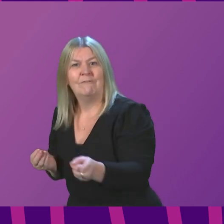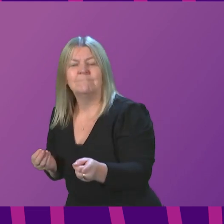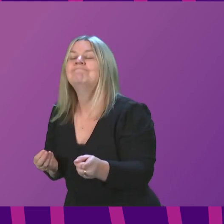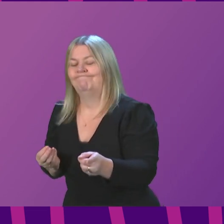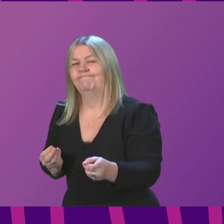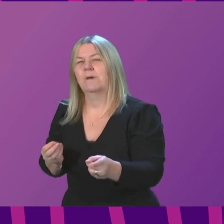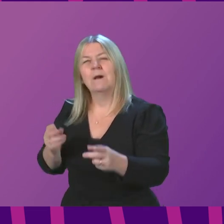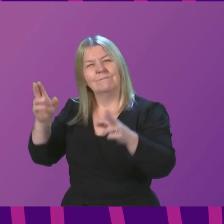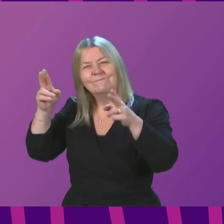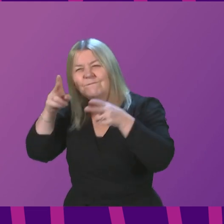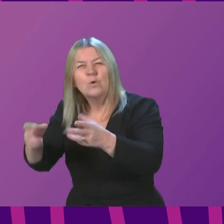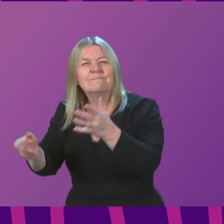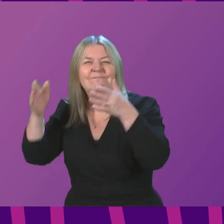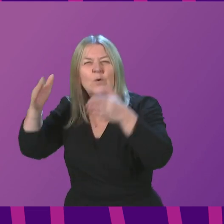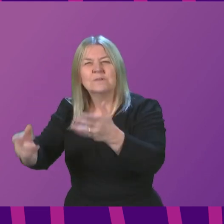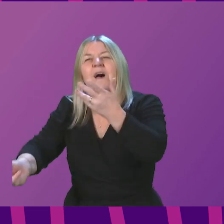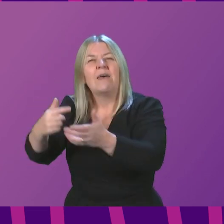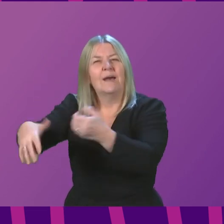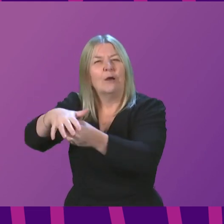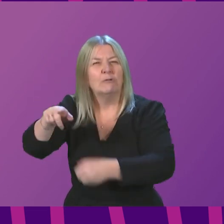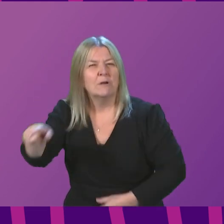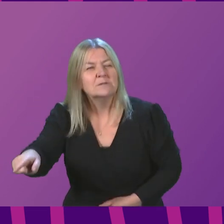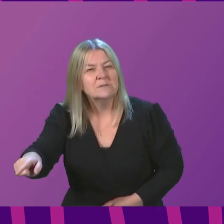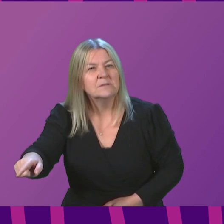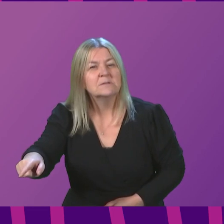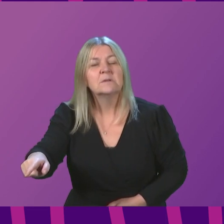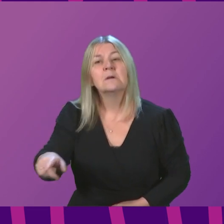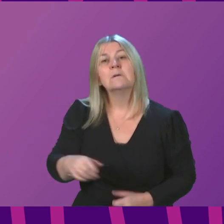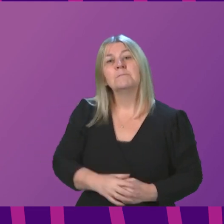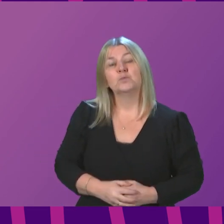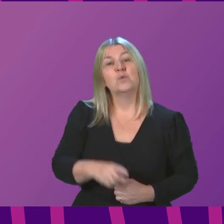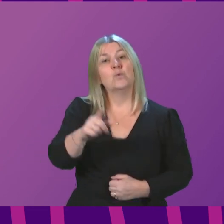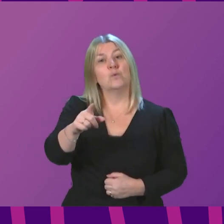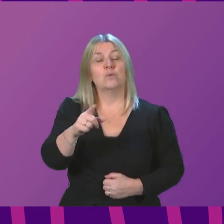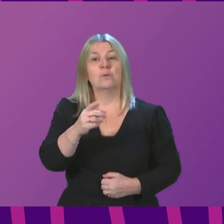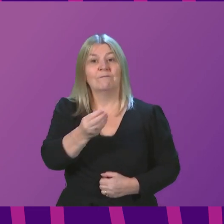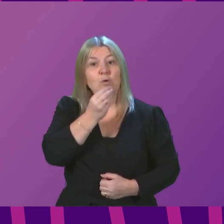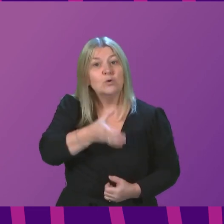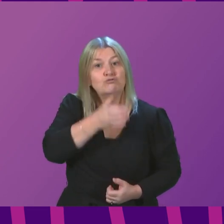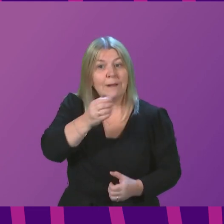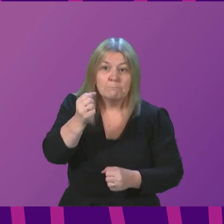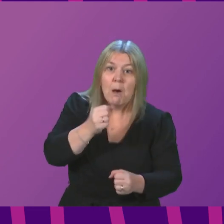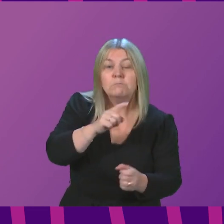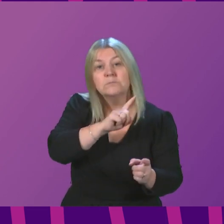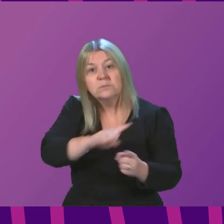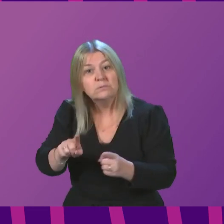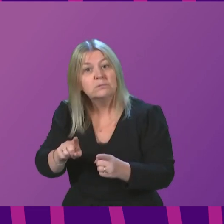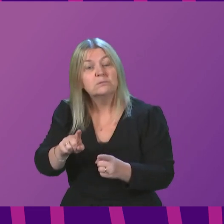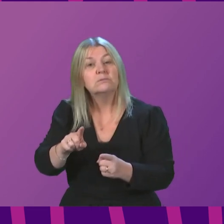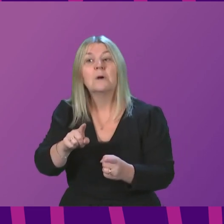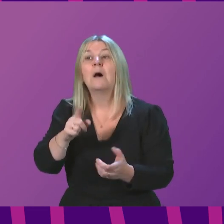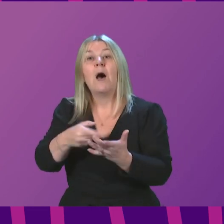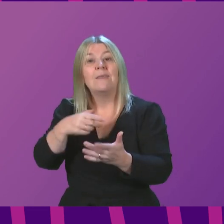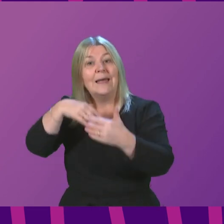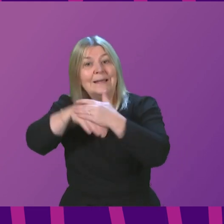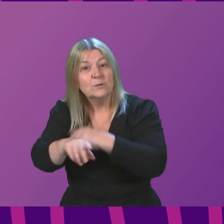to the public. As well as limits on large events, further protections are now in force for hospitality and other indoor public places. A